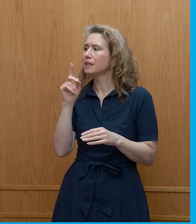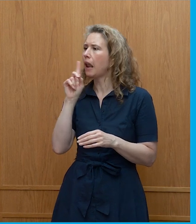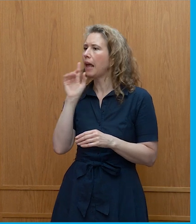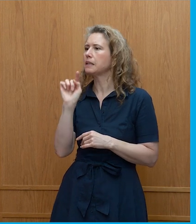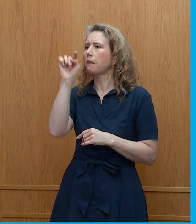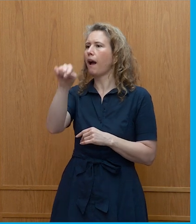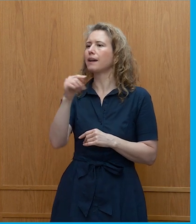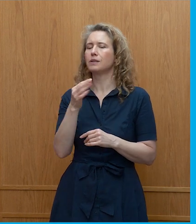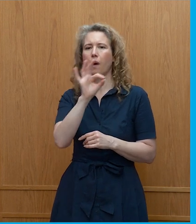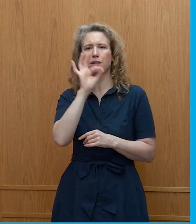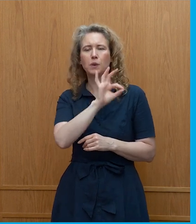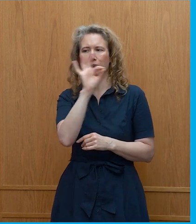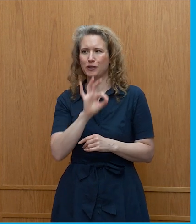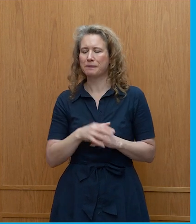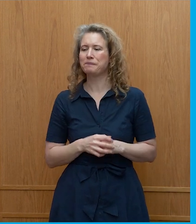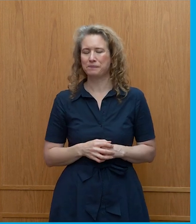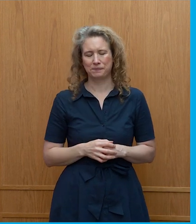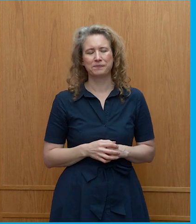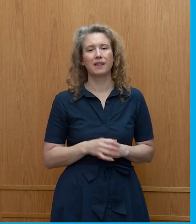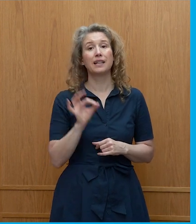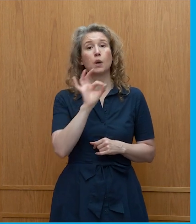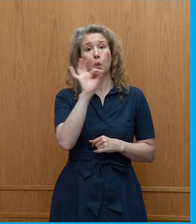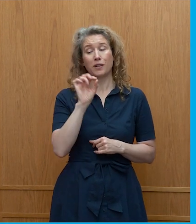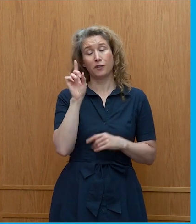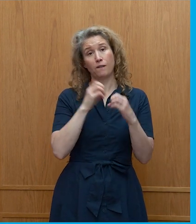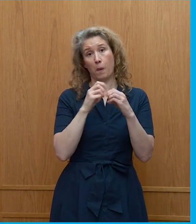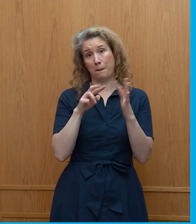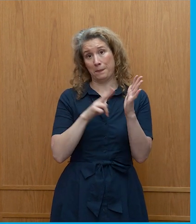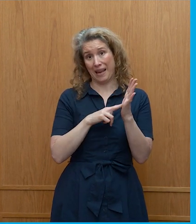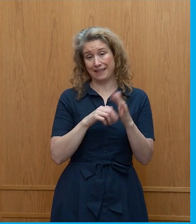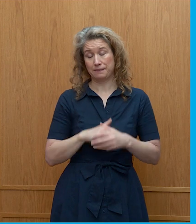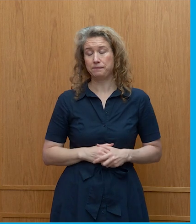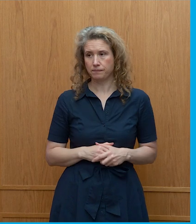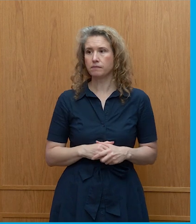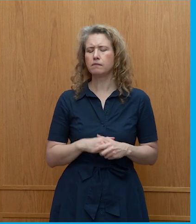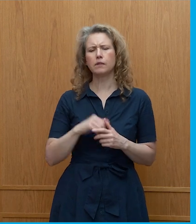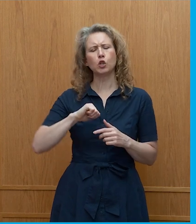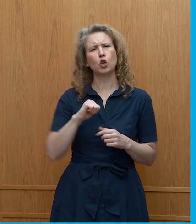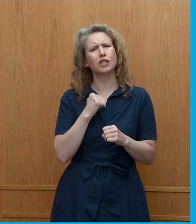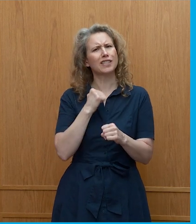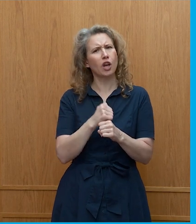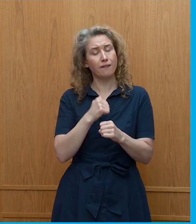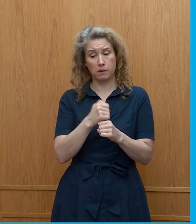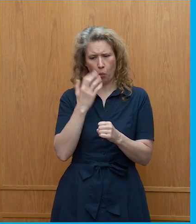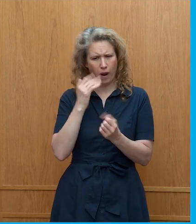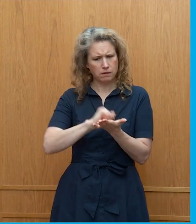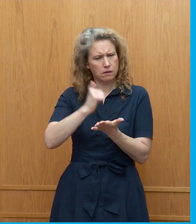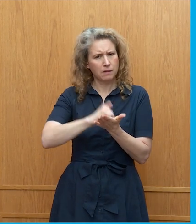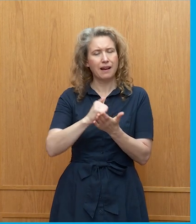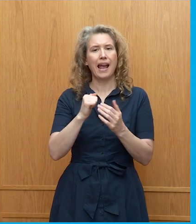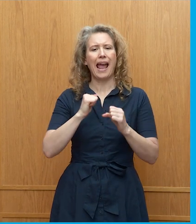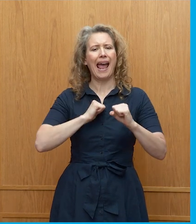then I'll take a question from This is a question for you, Ben, actually. When's the Scottish Government going to publish its energy